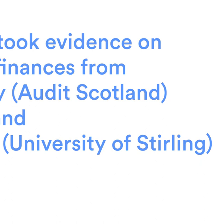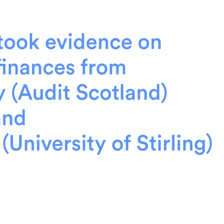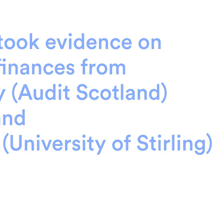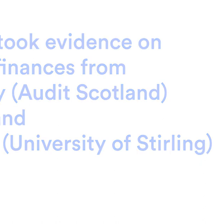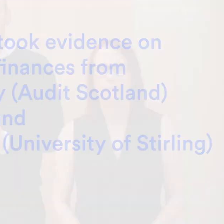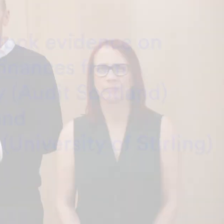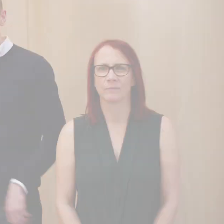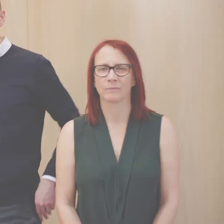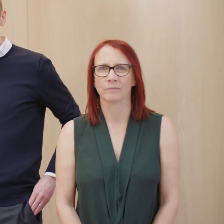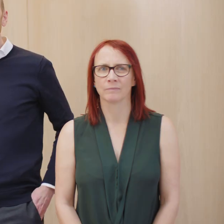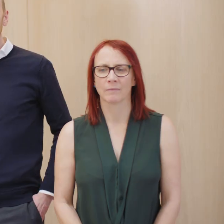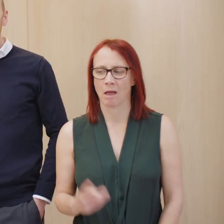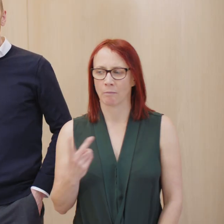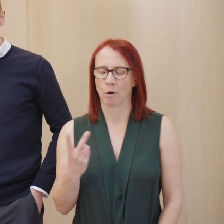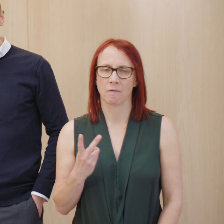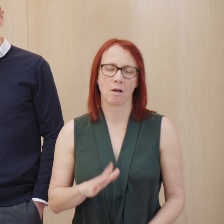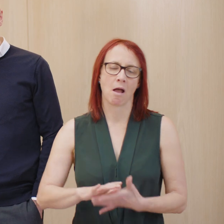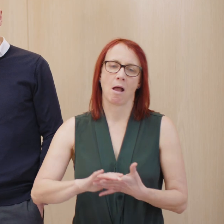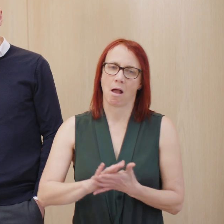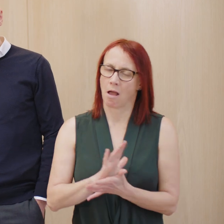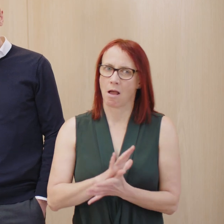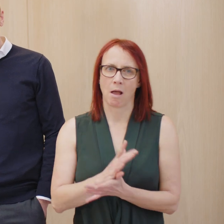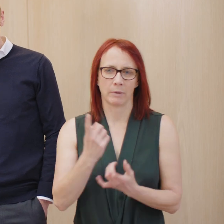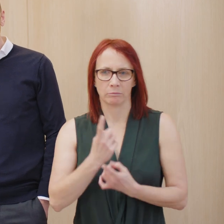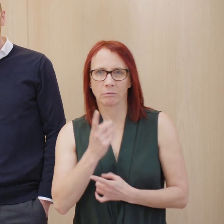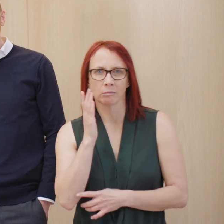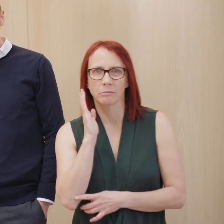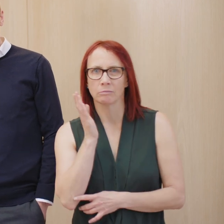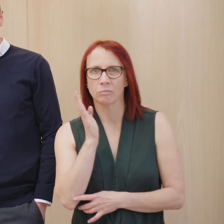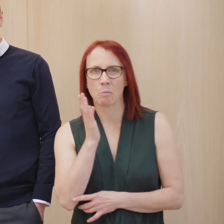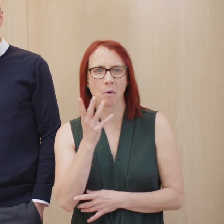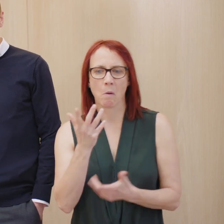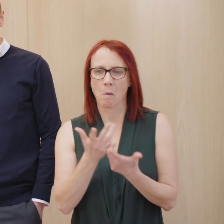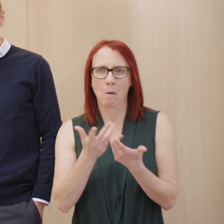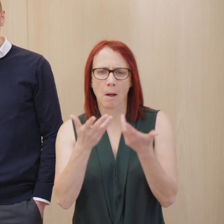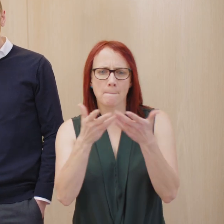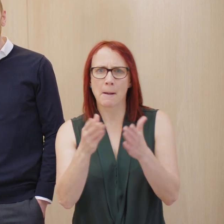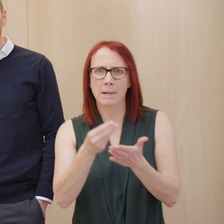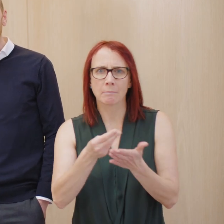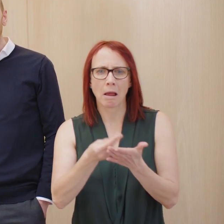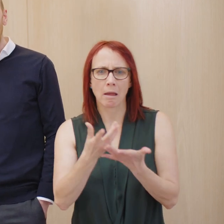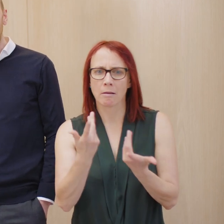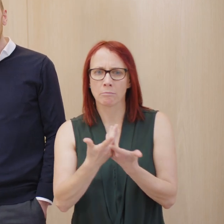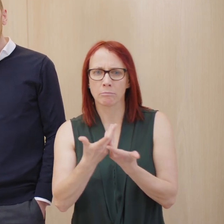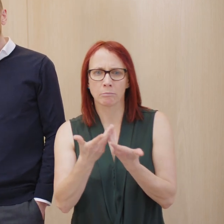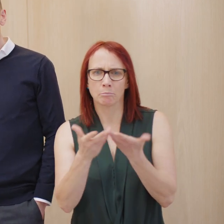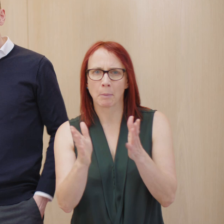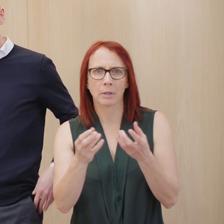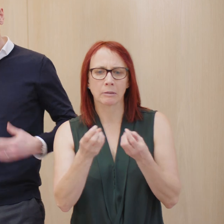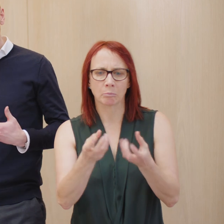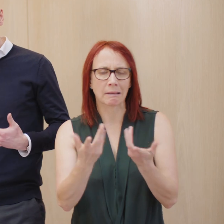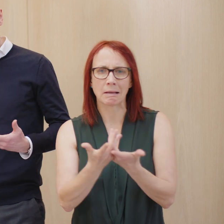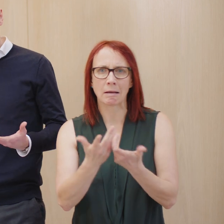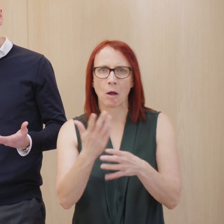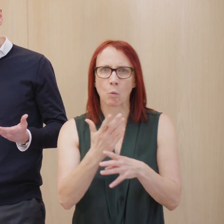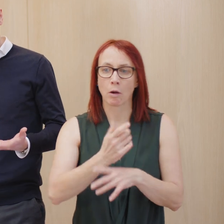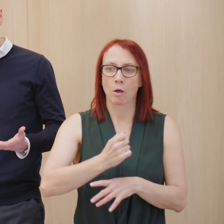Well I think David and I were delighted to be here today to talk about how public money works in Scotland and the UK. I